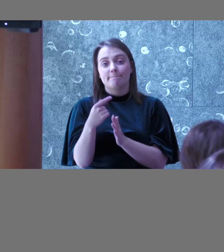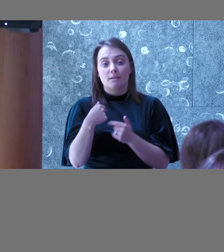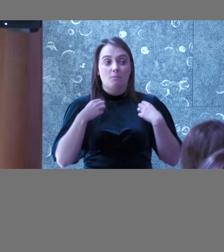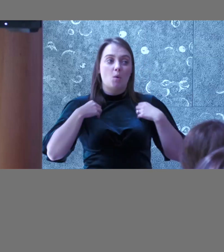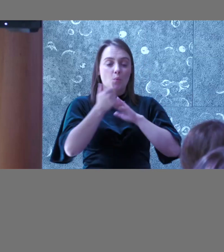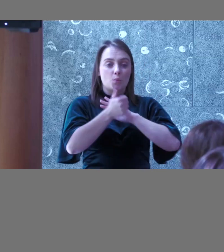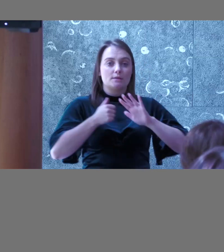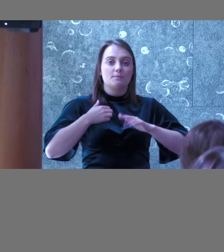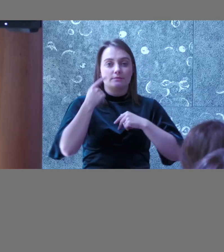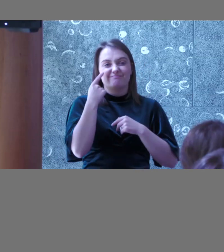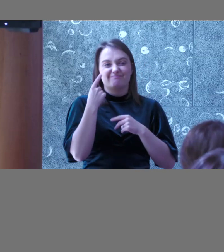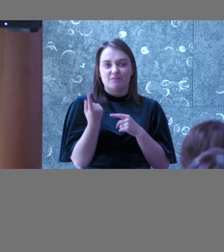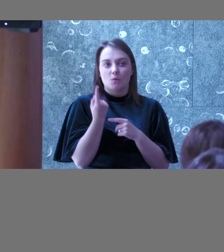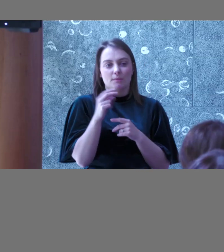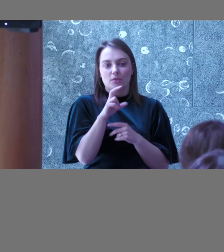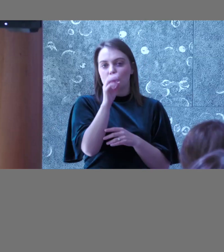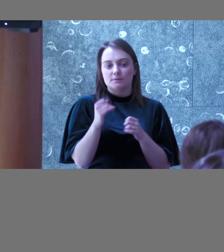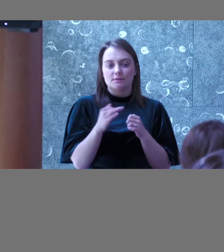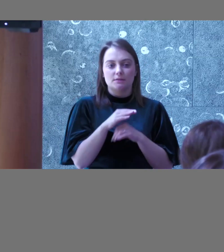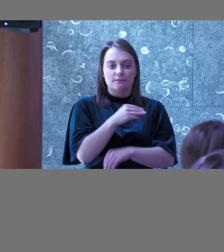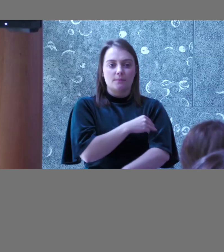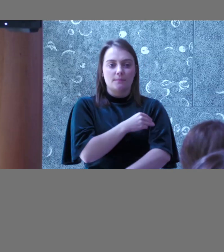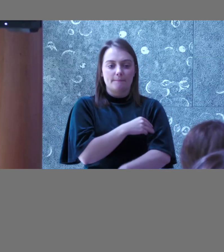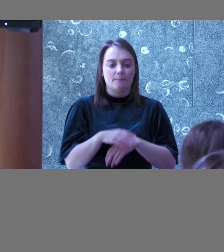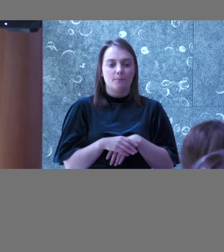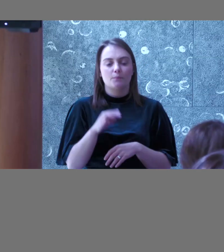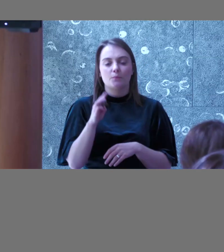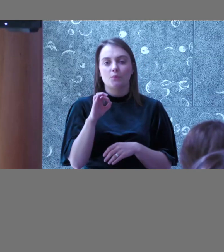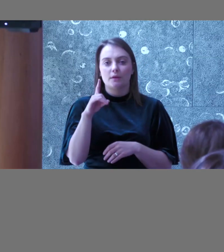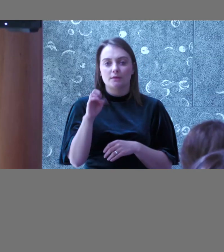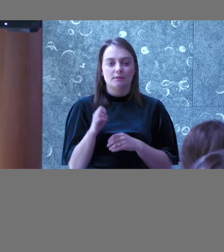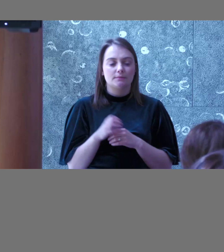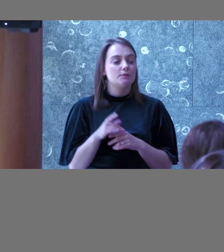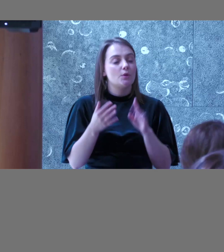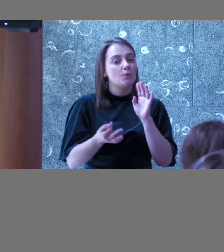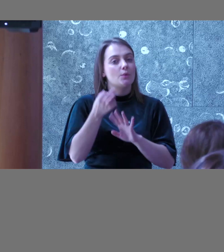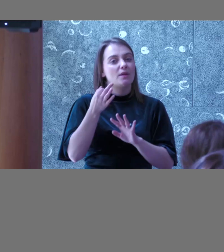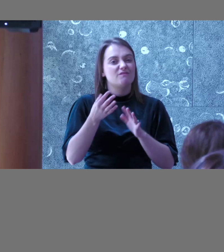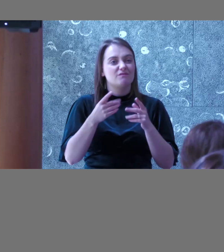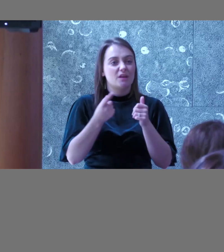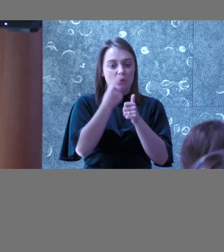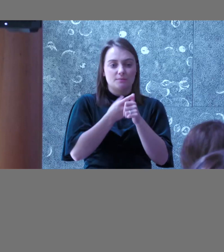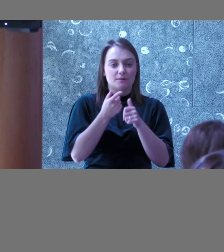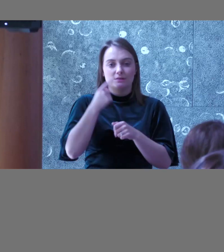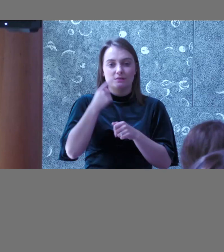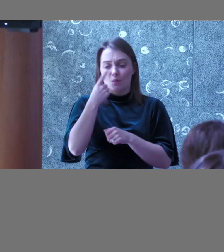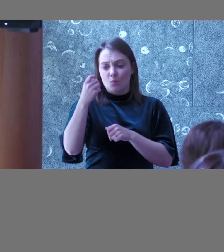my experience. So if you're getting audits that are automated and getting scores of 100%, you're getting 100% of about